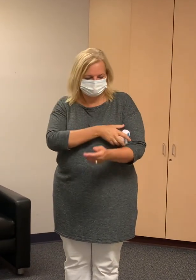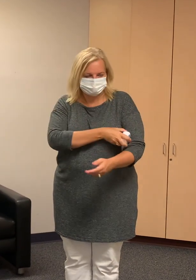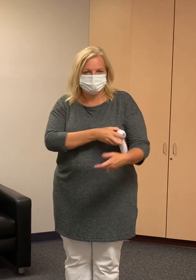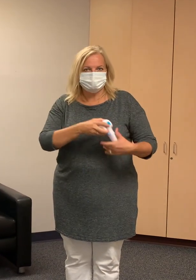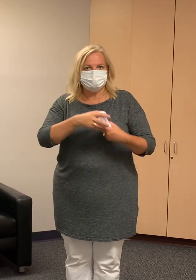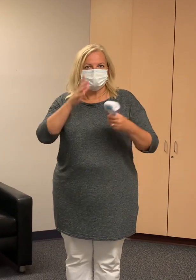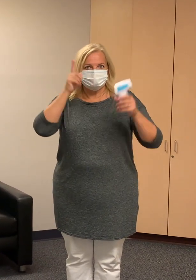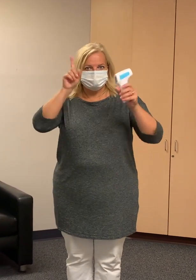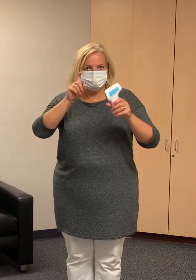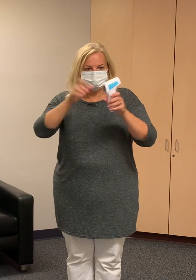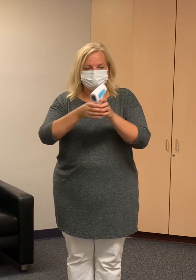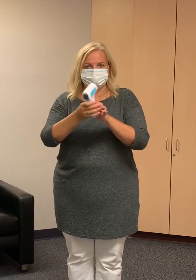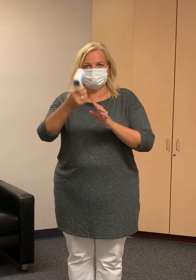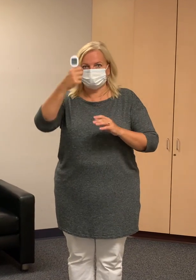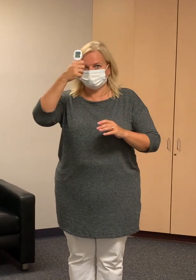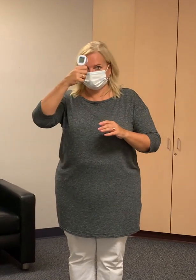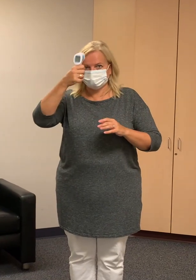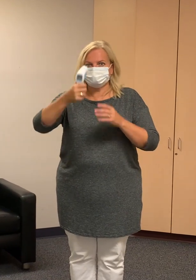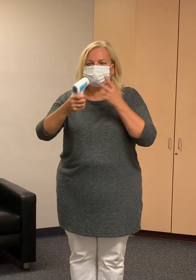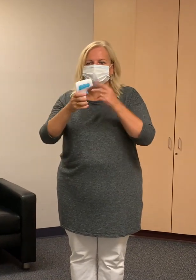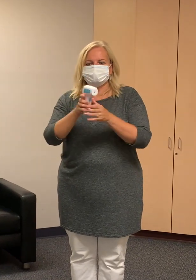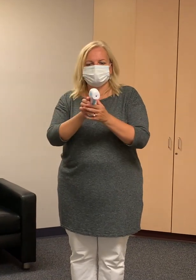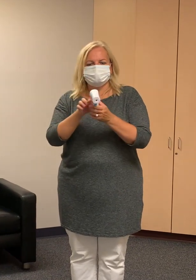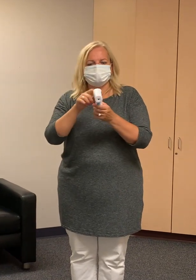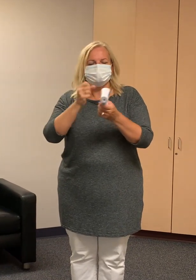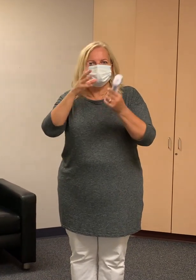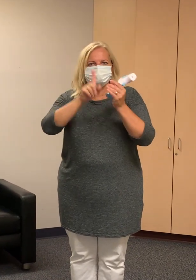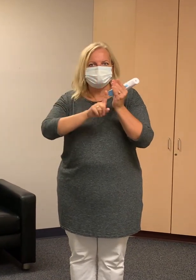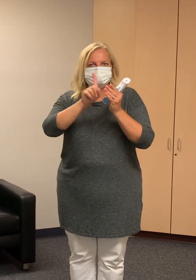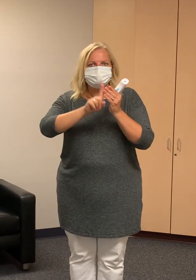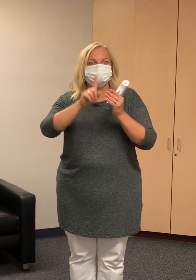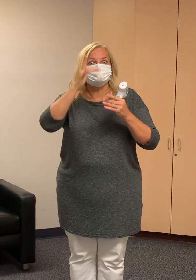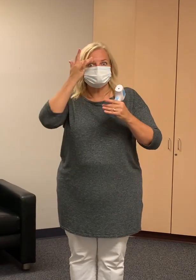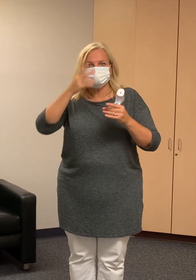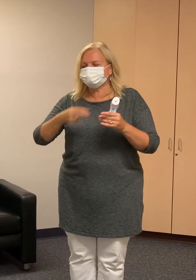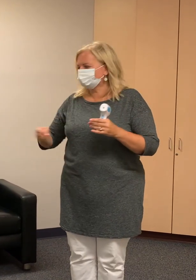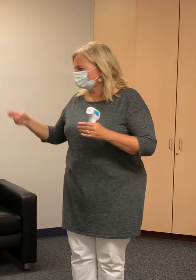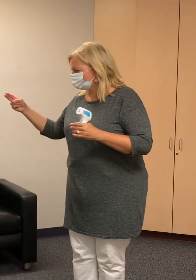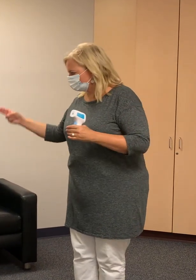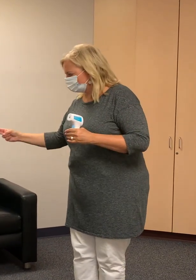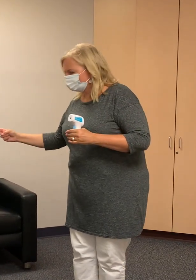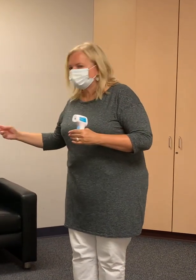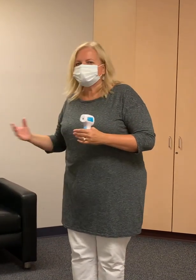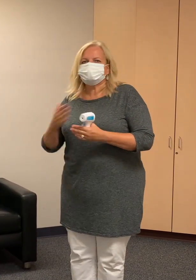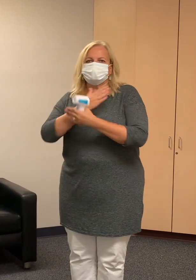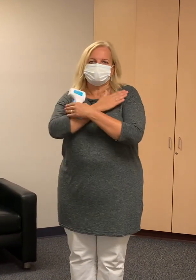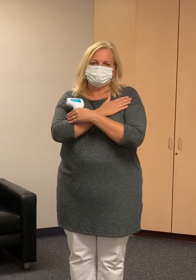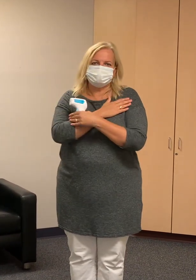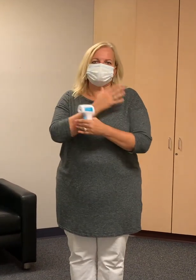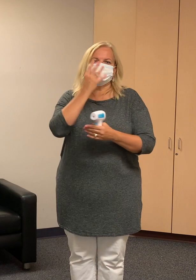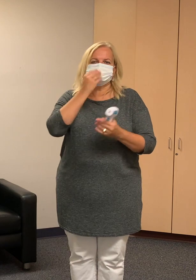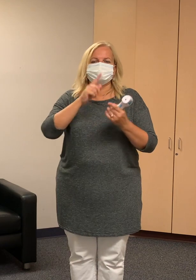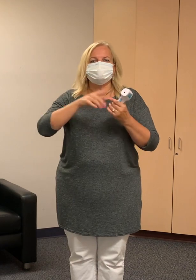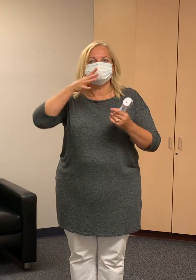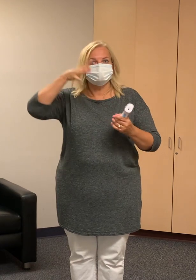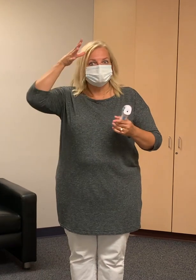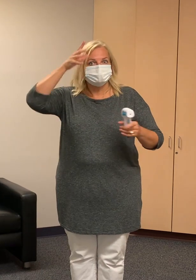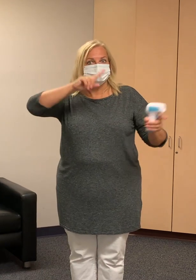students, will come into this room, we will check their temperature, and mark down how high they are, before they can lie down on the couch and